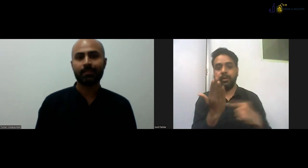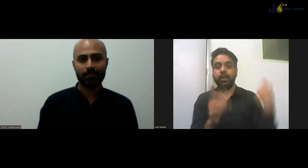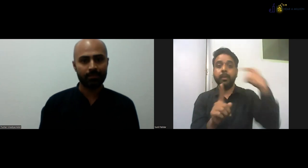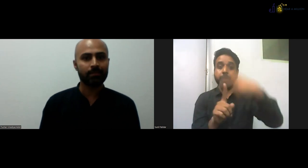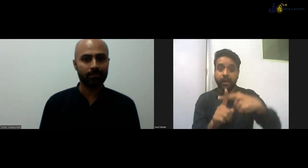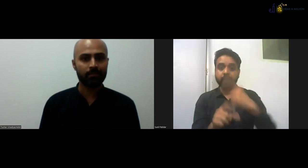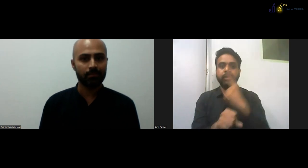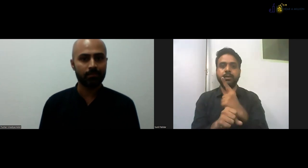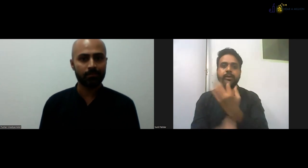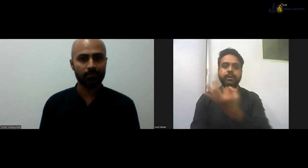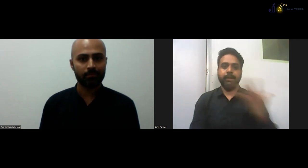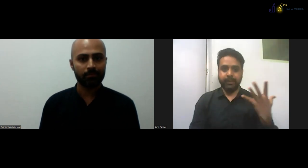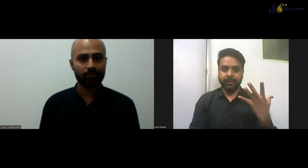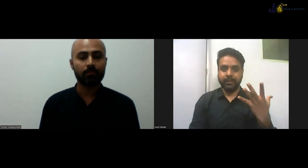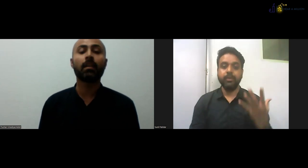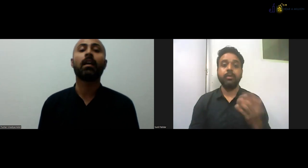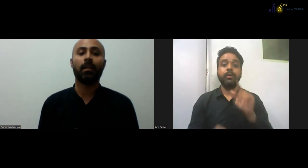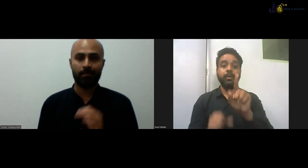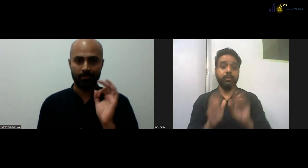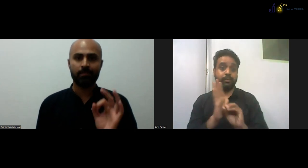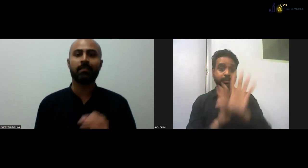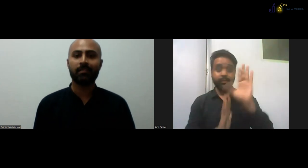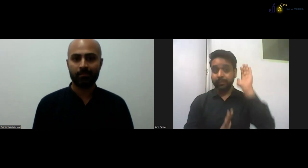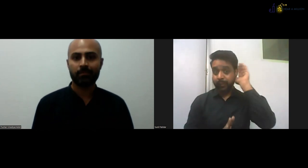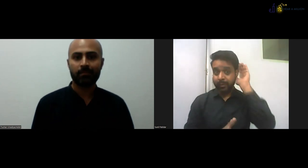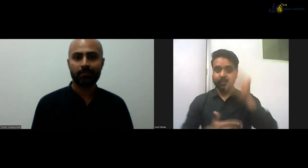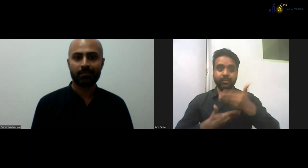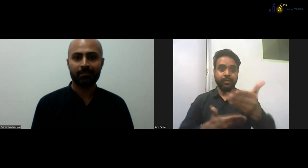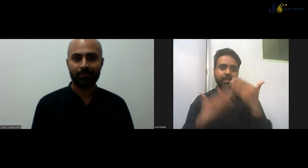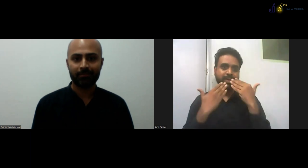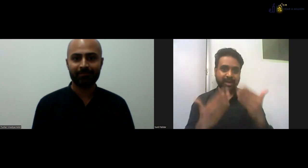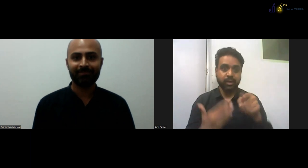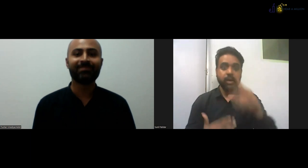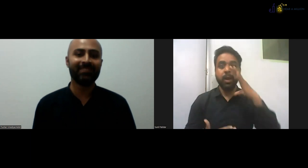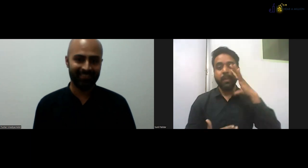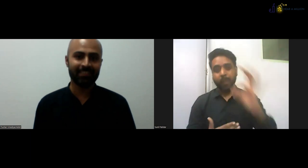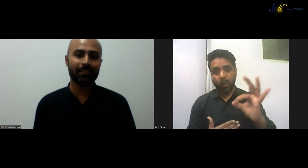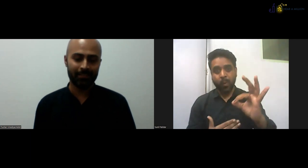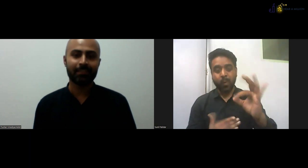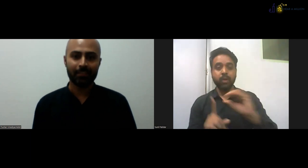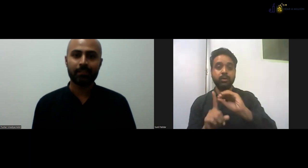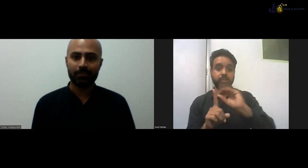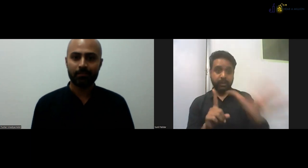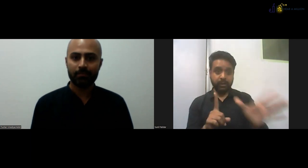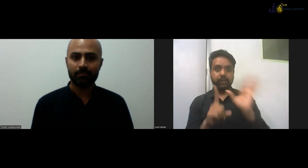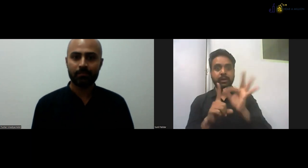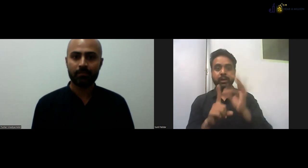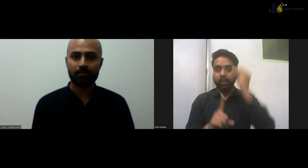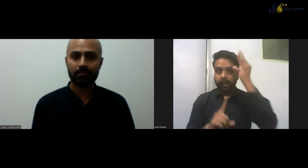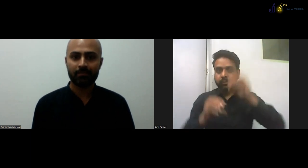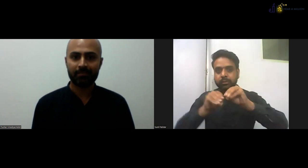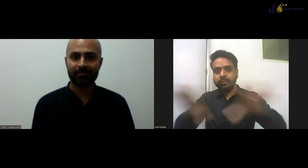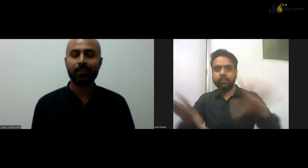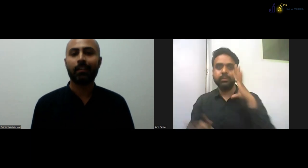I am an ISL master trainer and also a special educator. Thank you so much Ham for, uh,